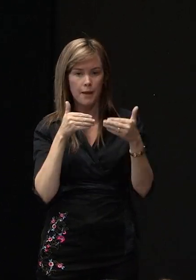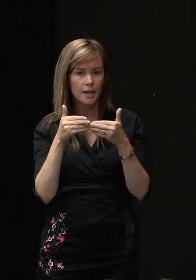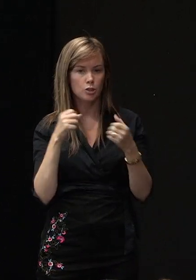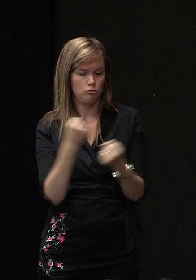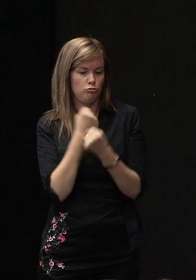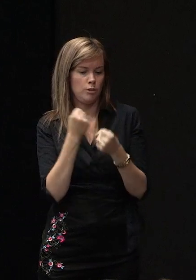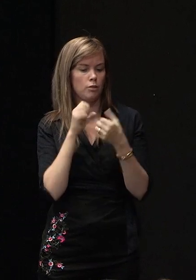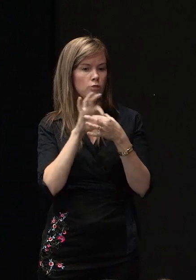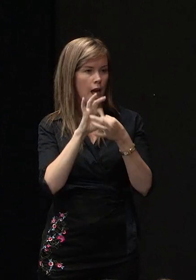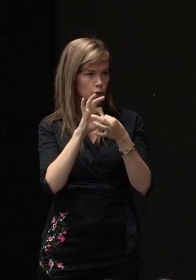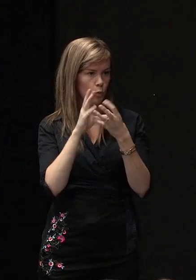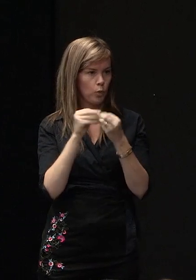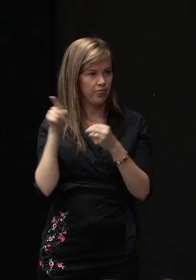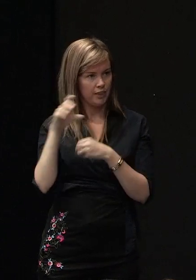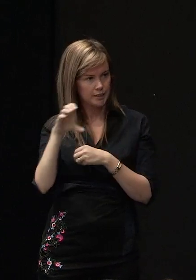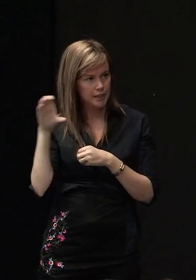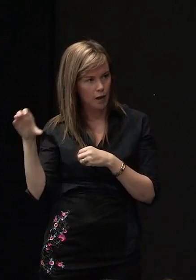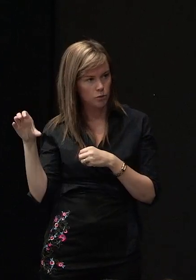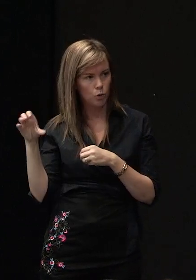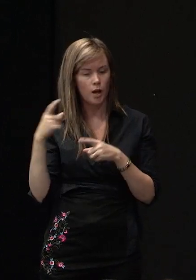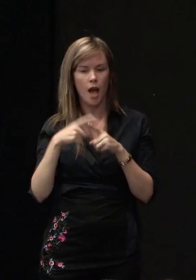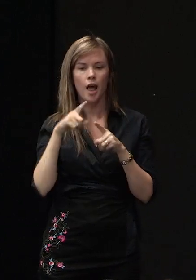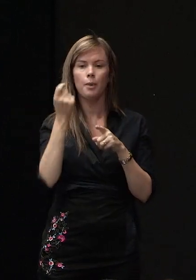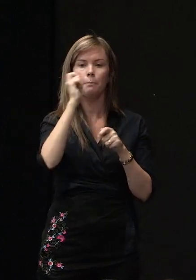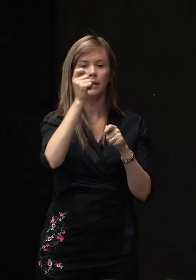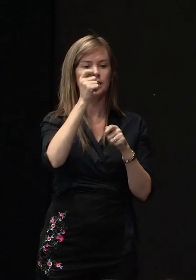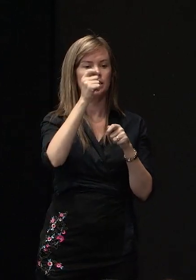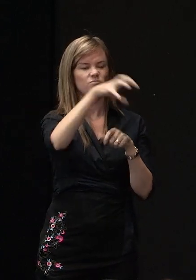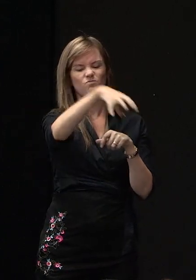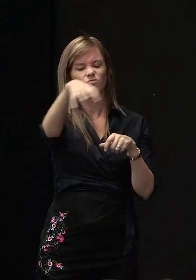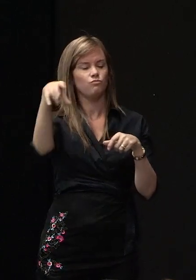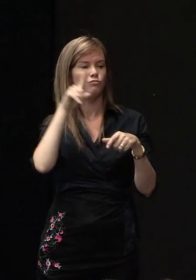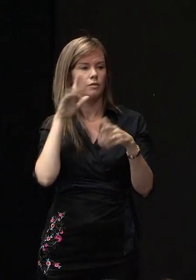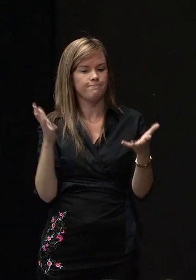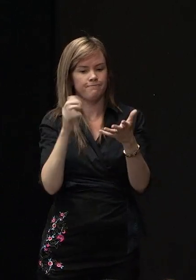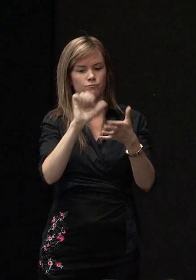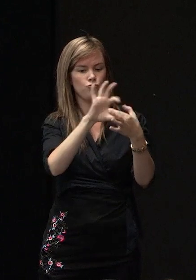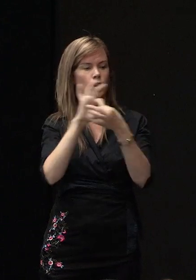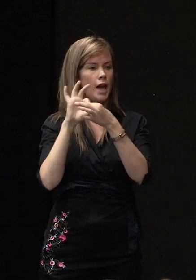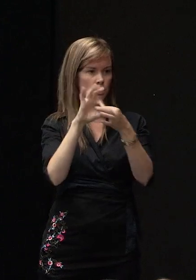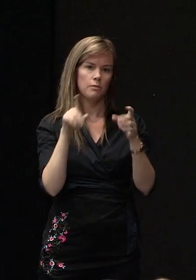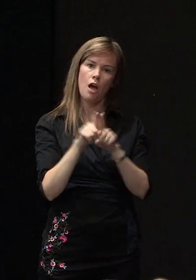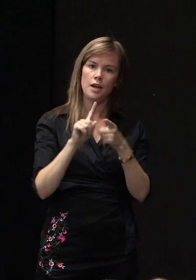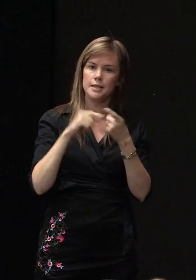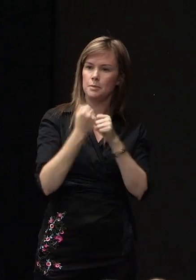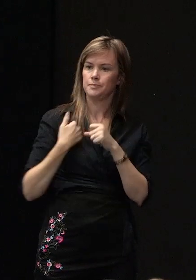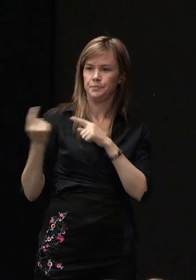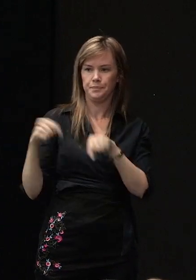relationships with councils and other building sector stakeholders, such as these sort of forums today.